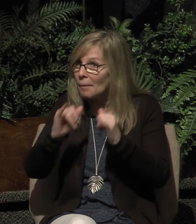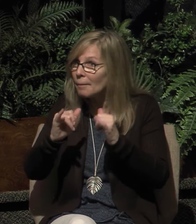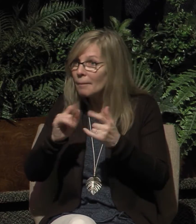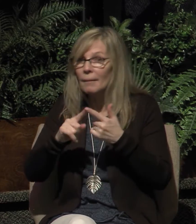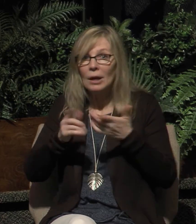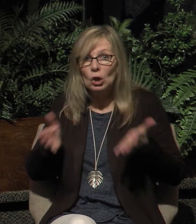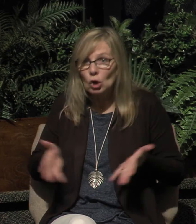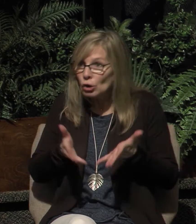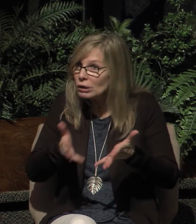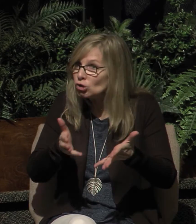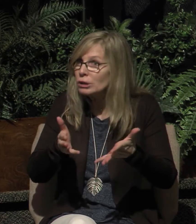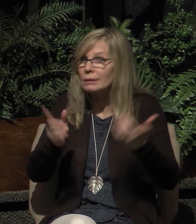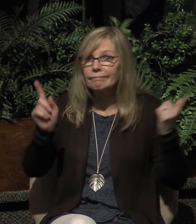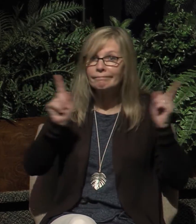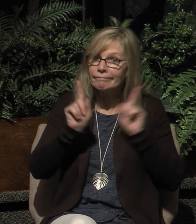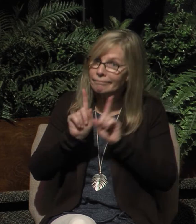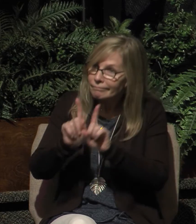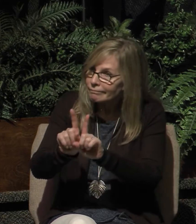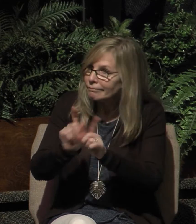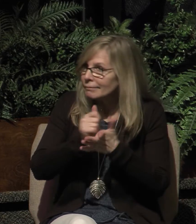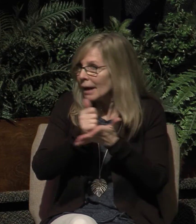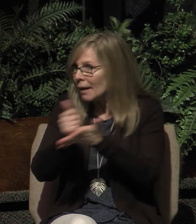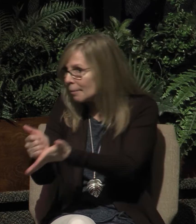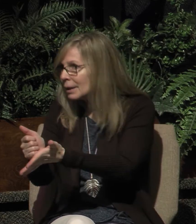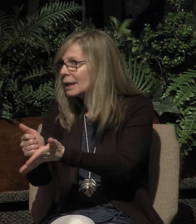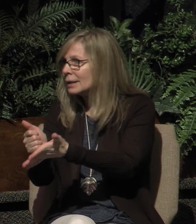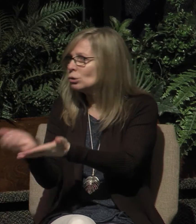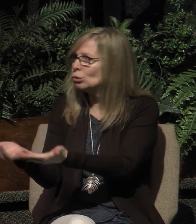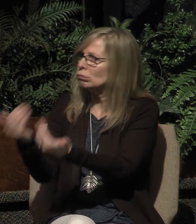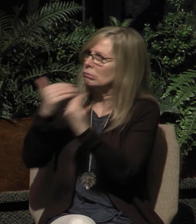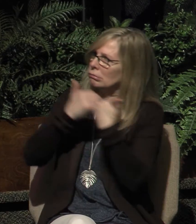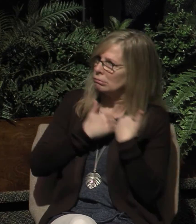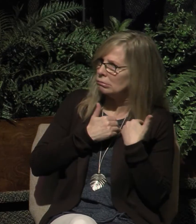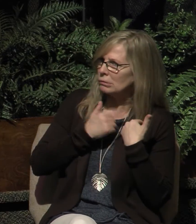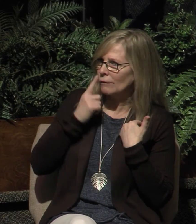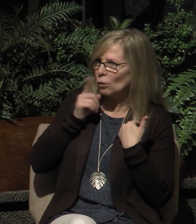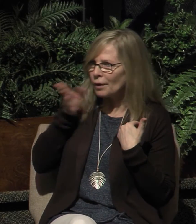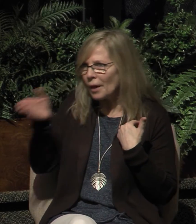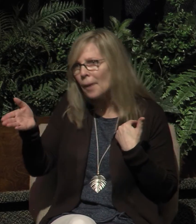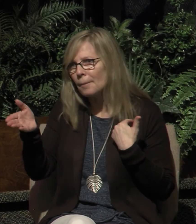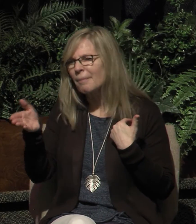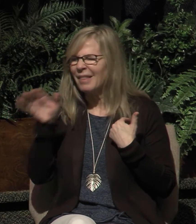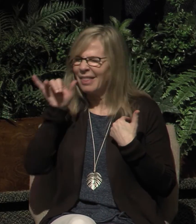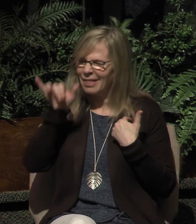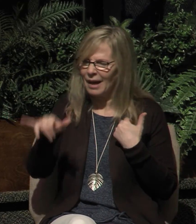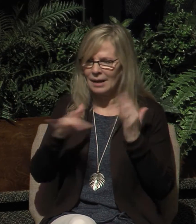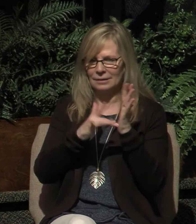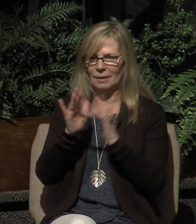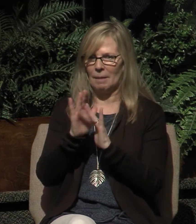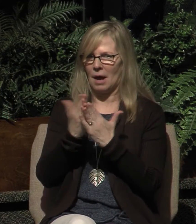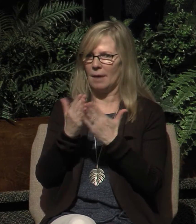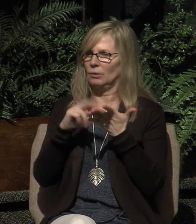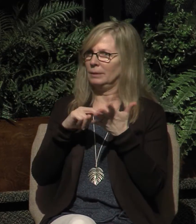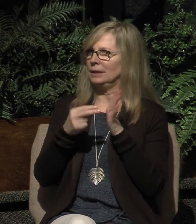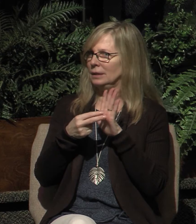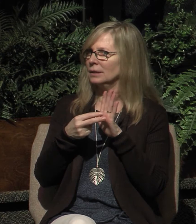them, coming alongside of them and helping to bear their burdens. That's what the Bible is talking about. No, listen,